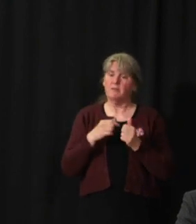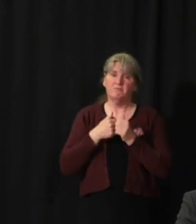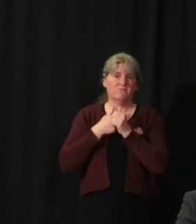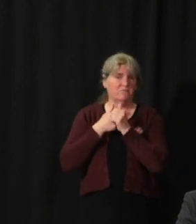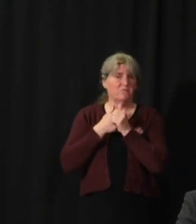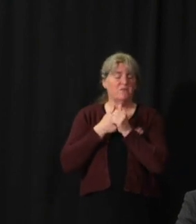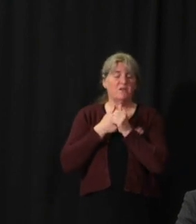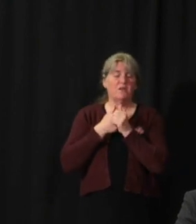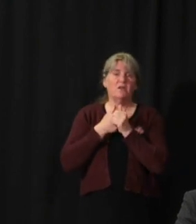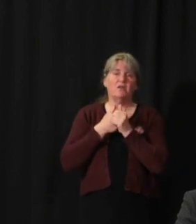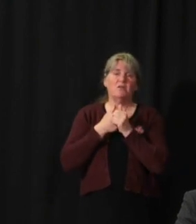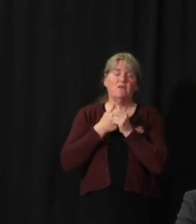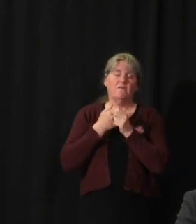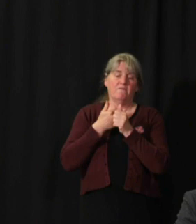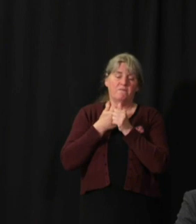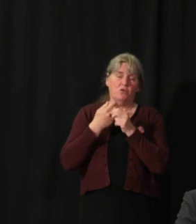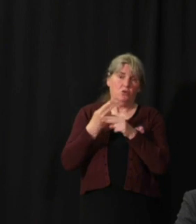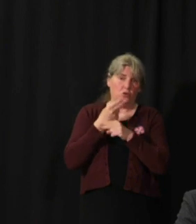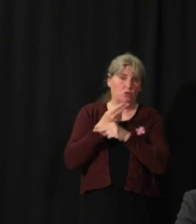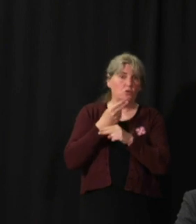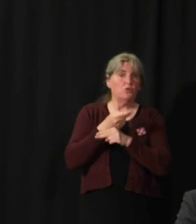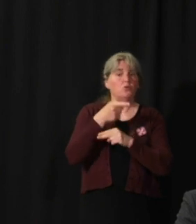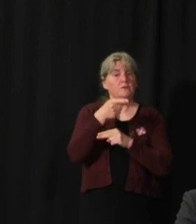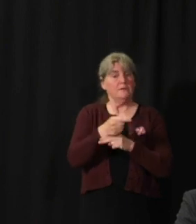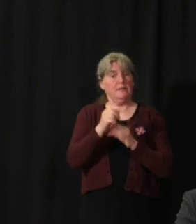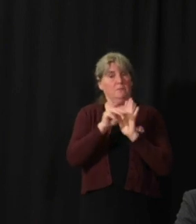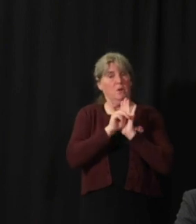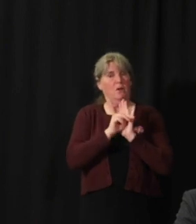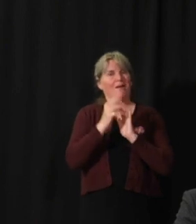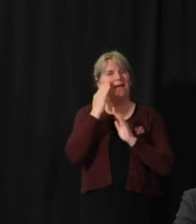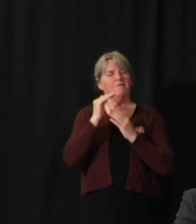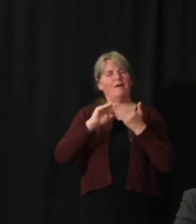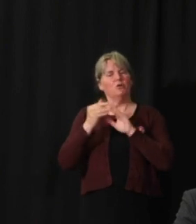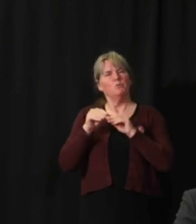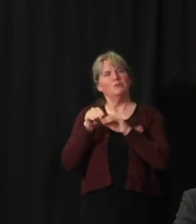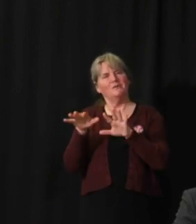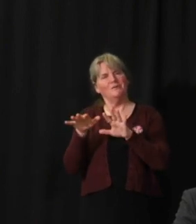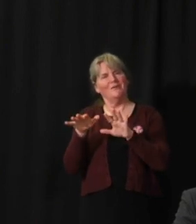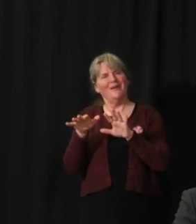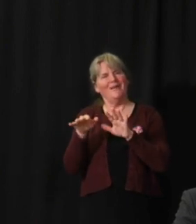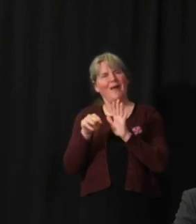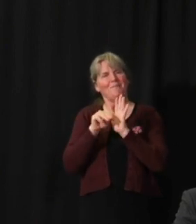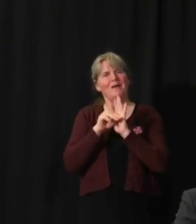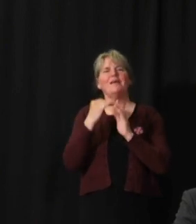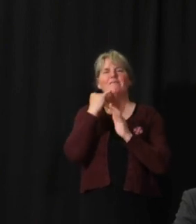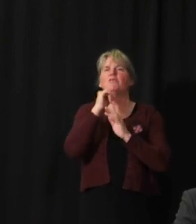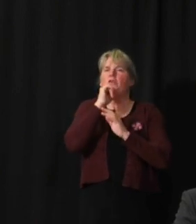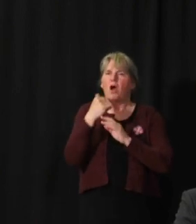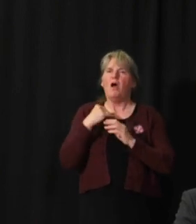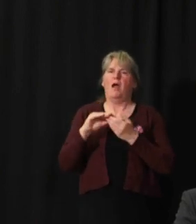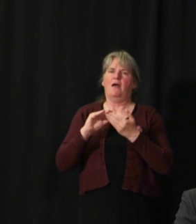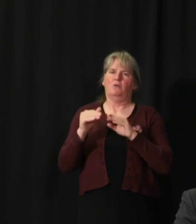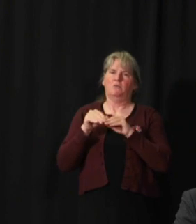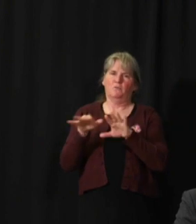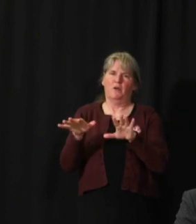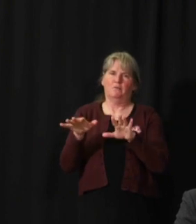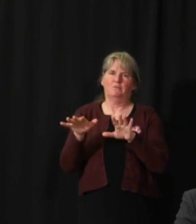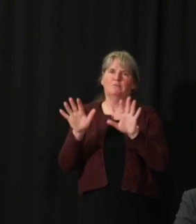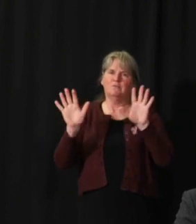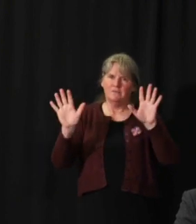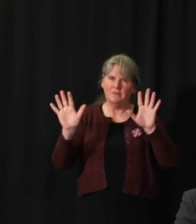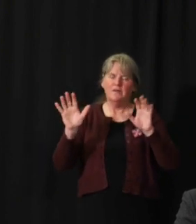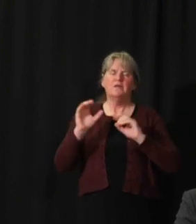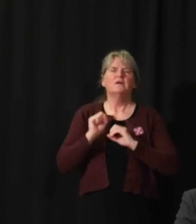community spread. So you could only really make future projections based on that model if you had ongoing community spread,